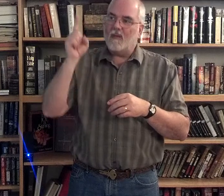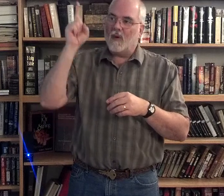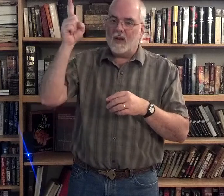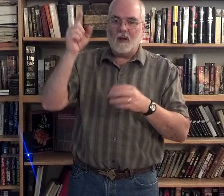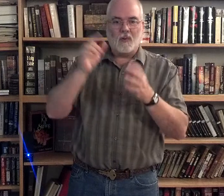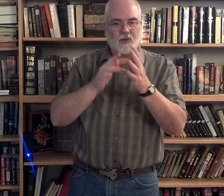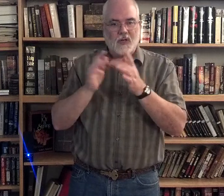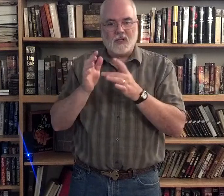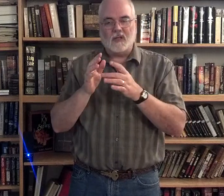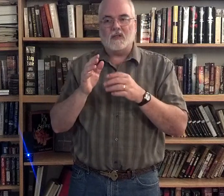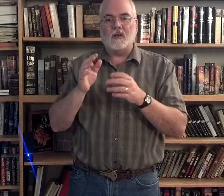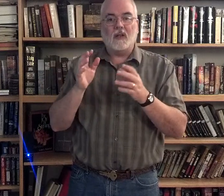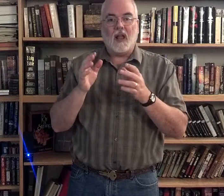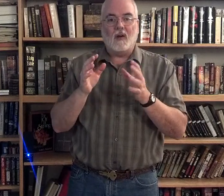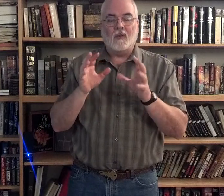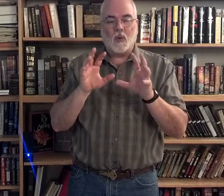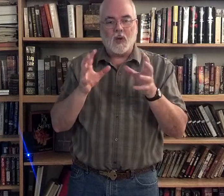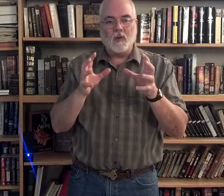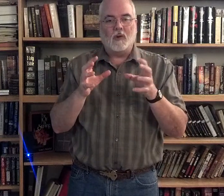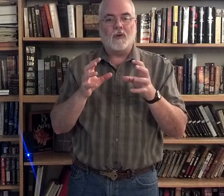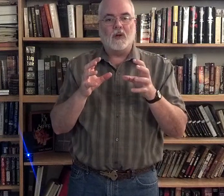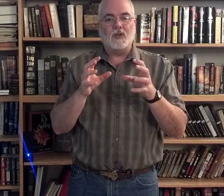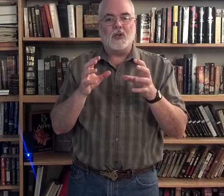or him, or Jesus, or however you want refer to Jesus.